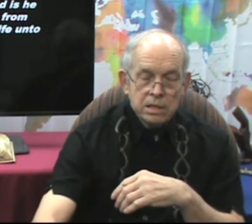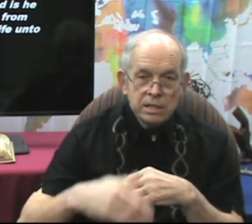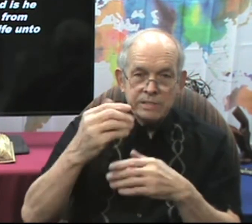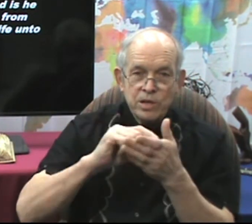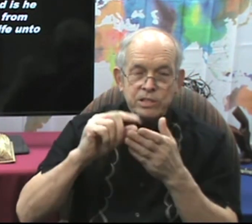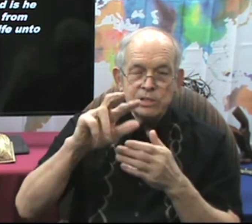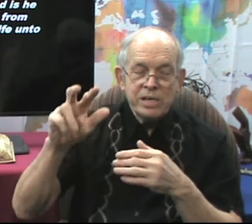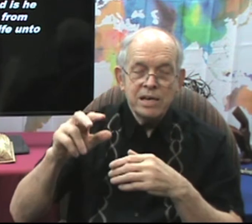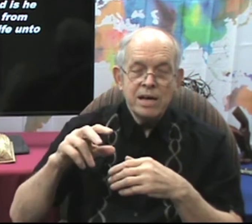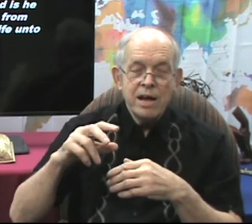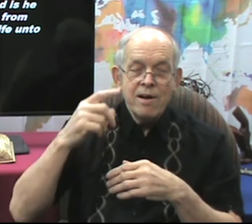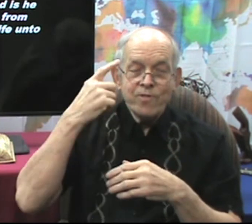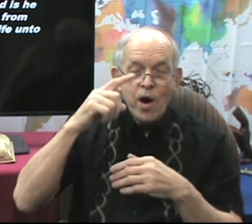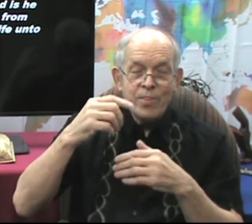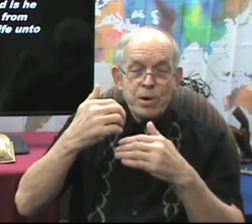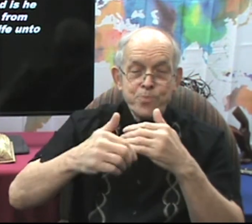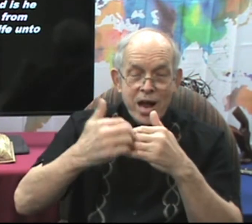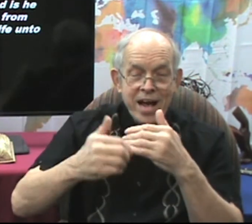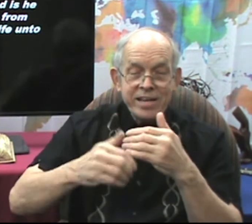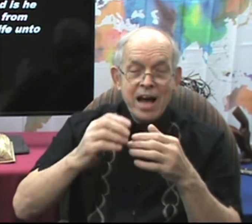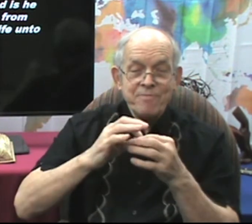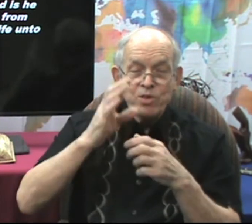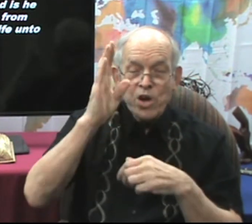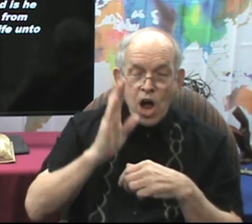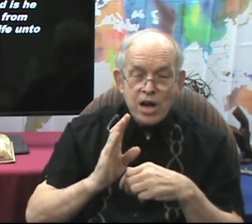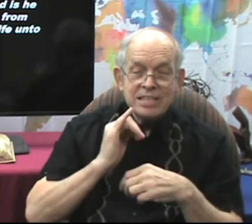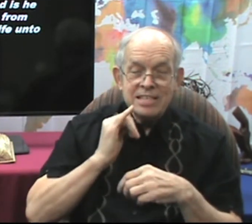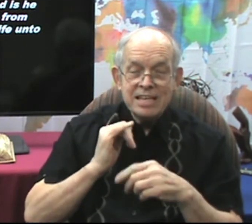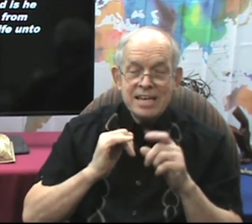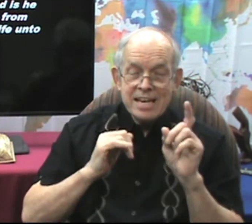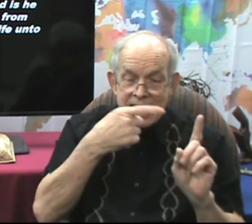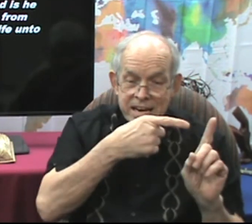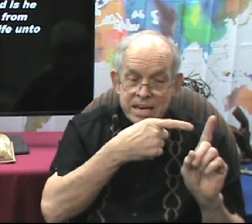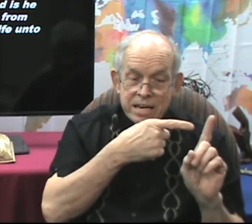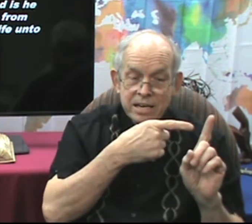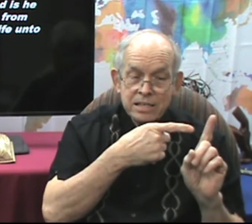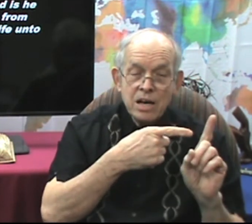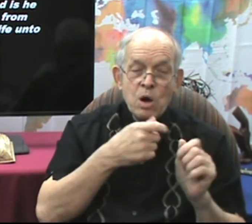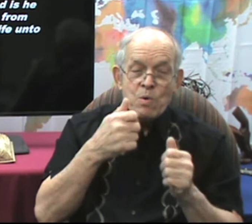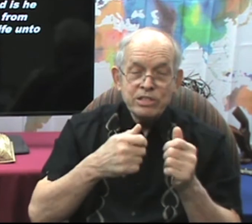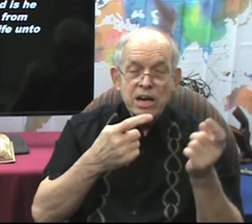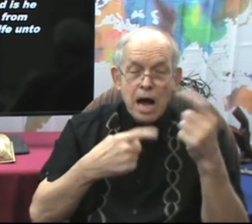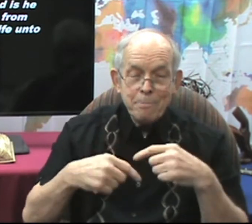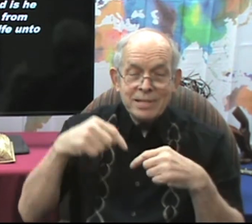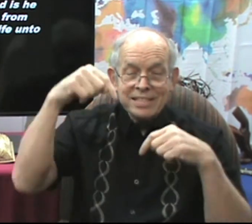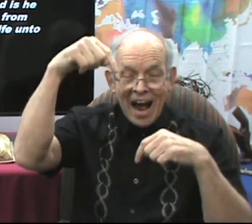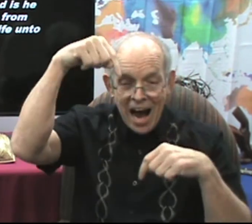Especially. For. The bread. Of. God. Is. He. We. Come. Down.